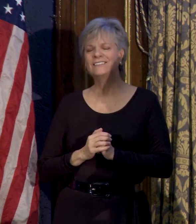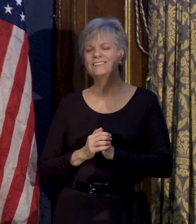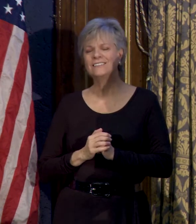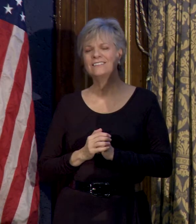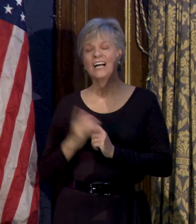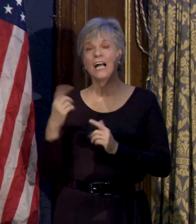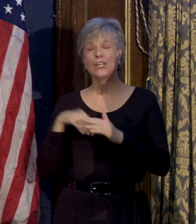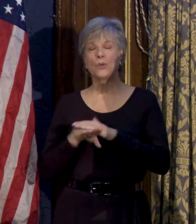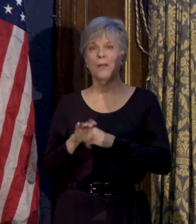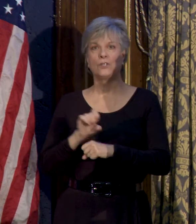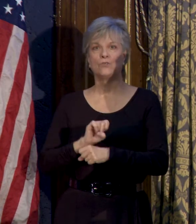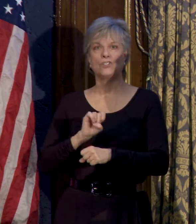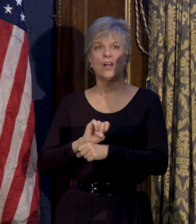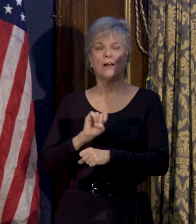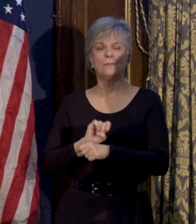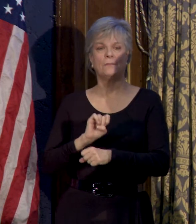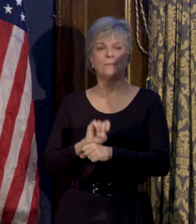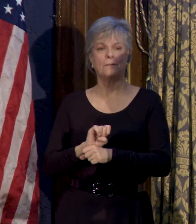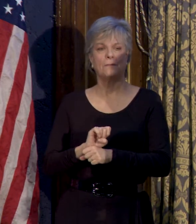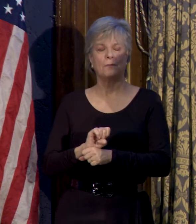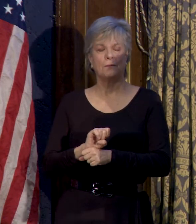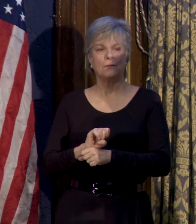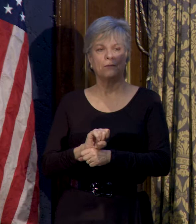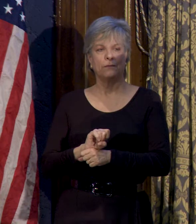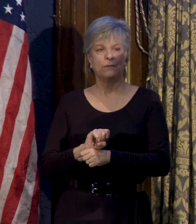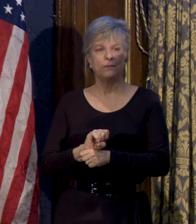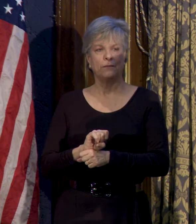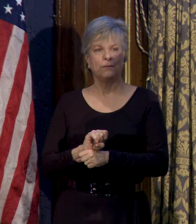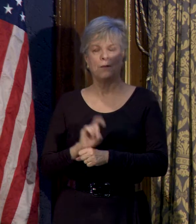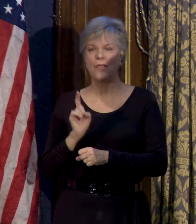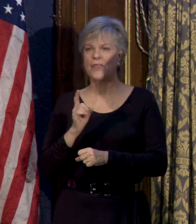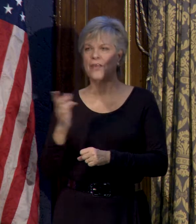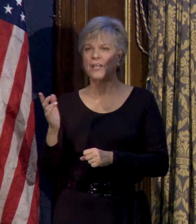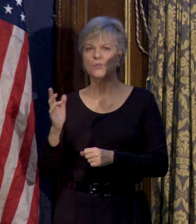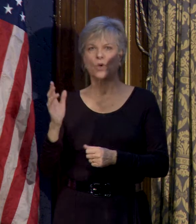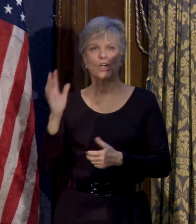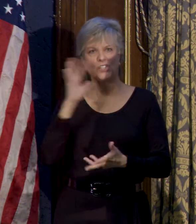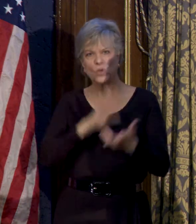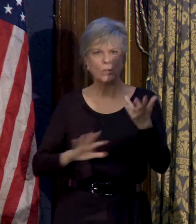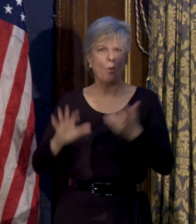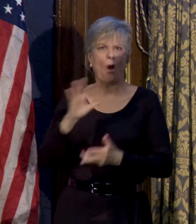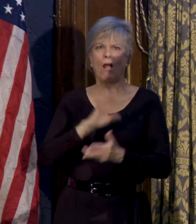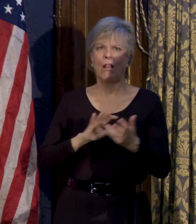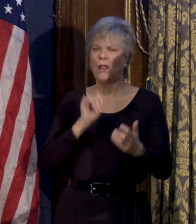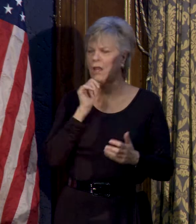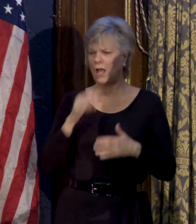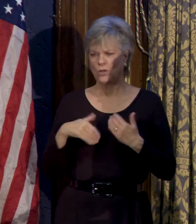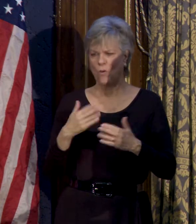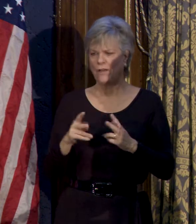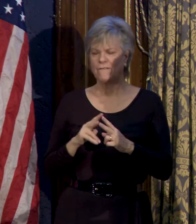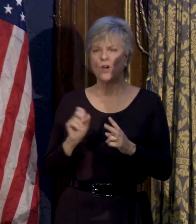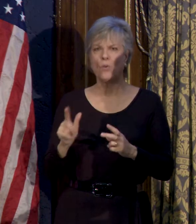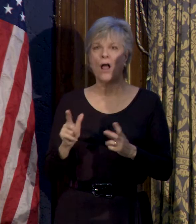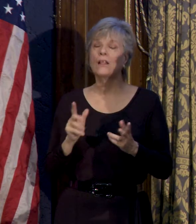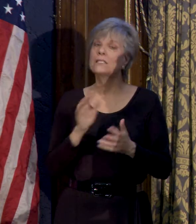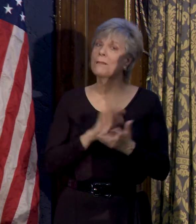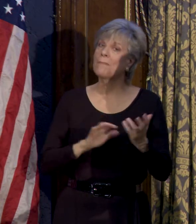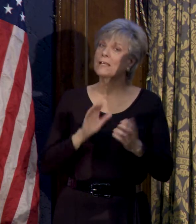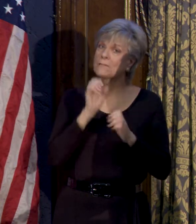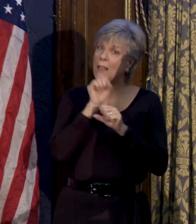if you came into a job that was where things were kind of in turmoil and not going very well, it was a mixed blessing.